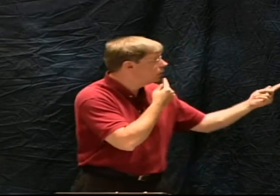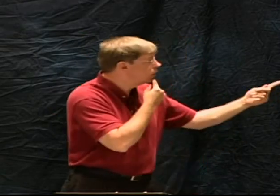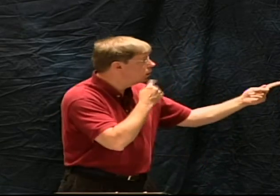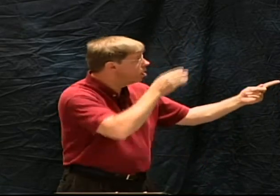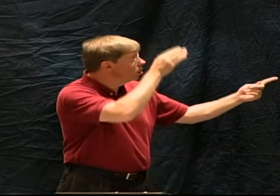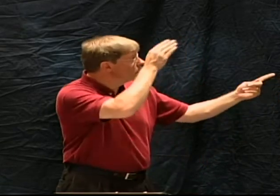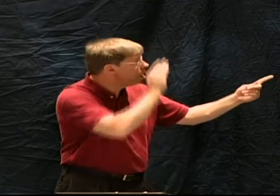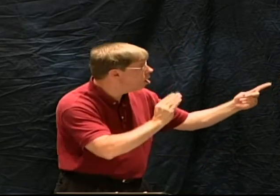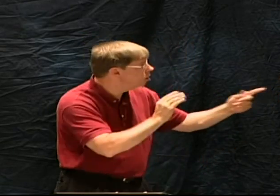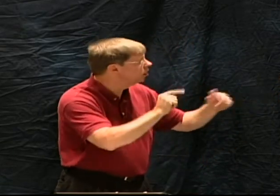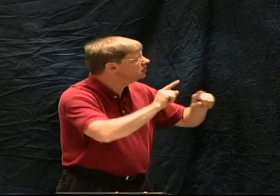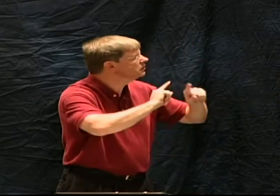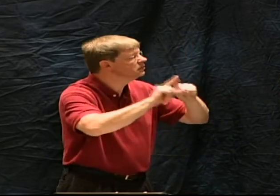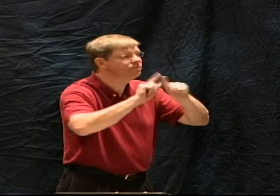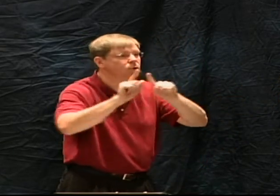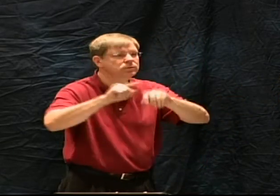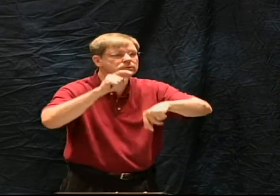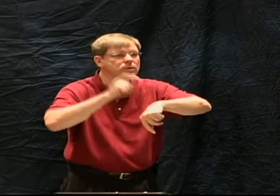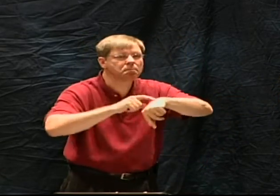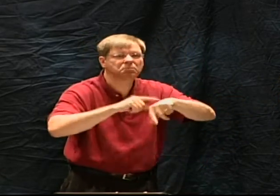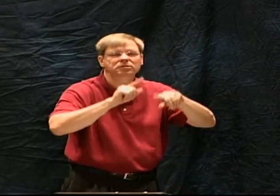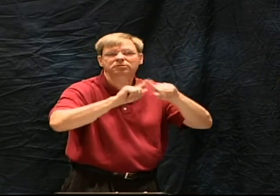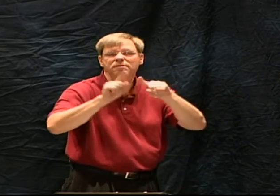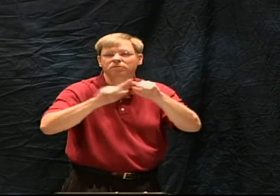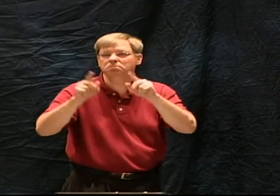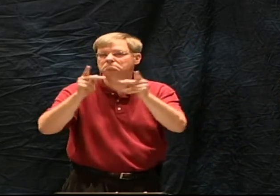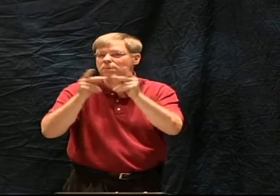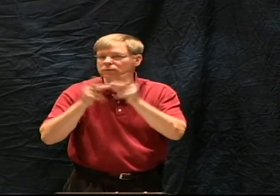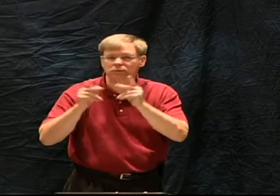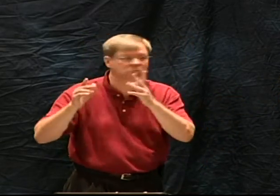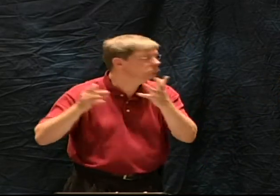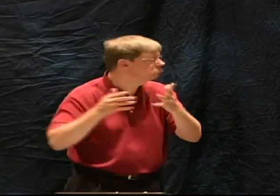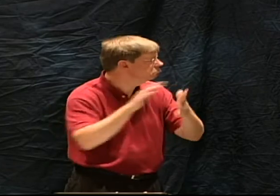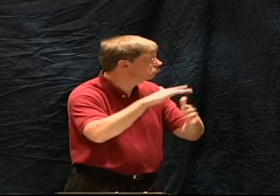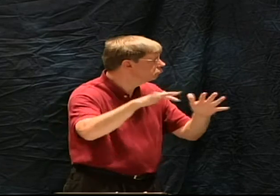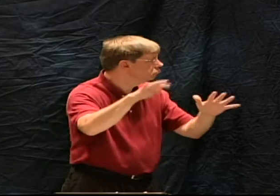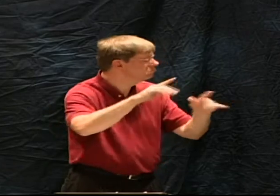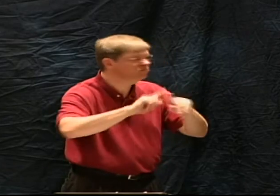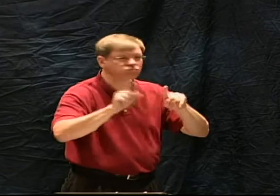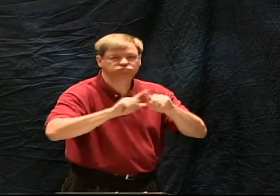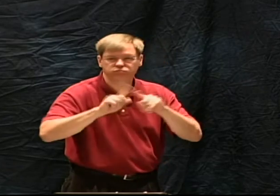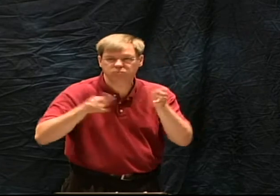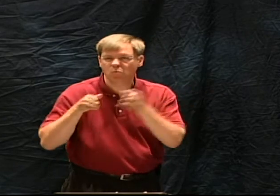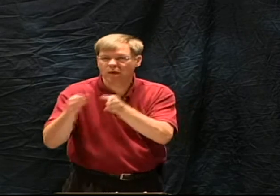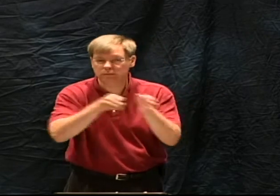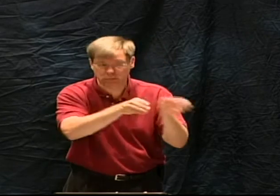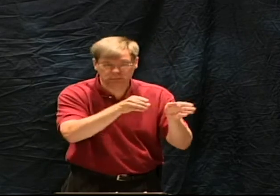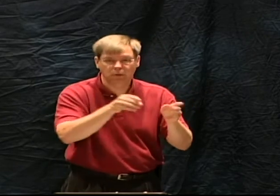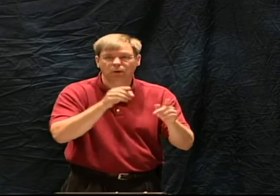Hebrews 1 tells us how God has spoken he has spoken at various times and in various ways